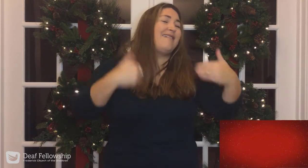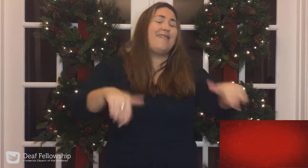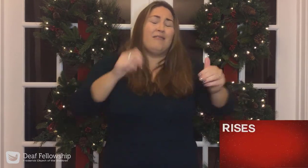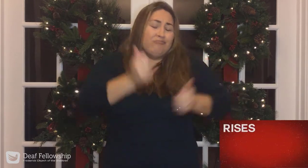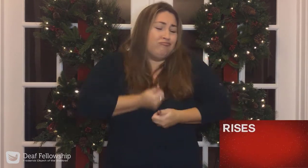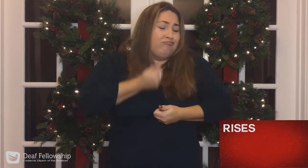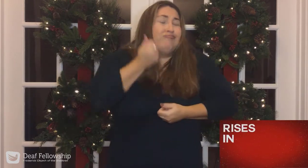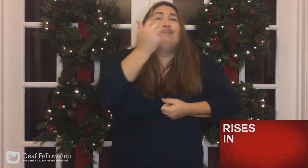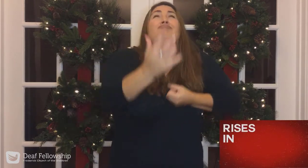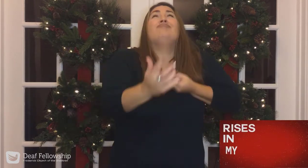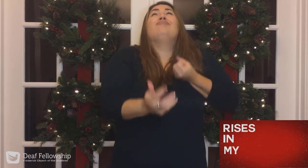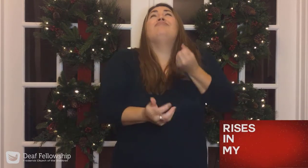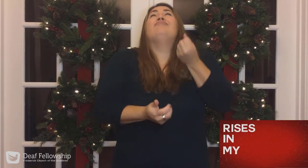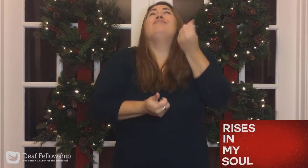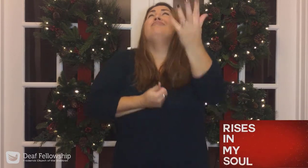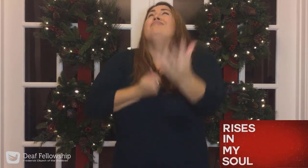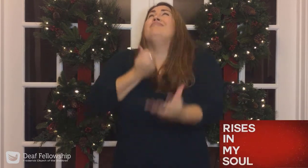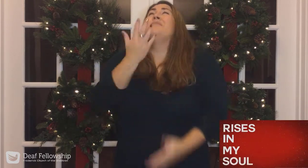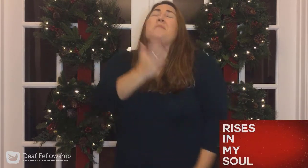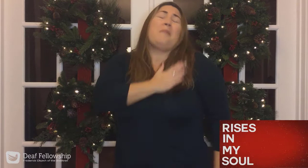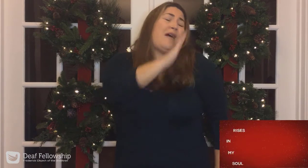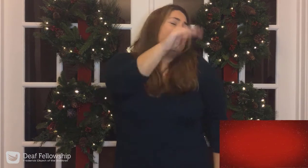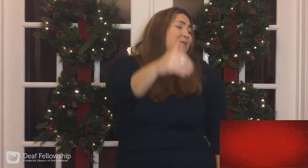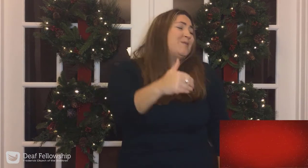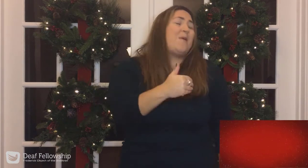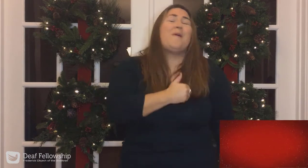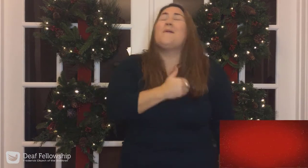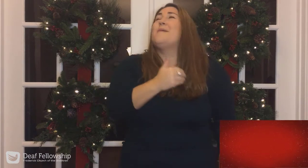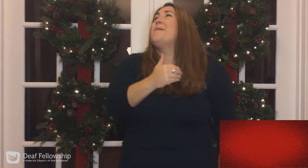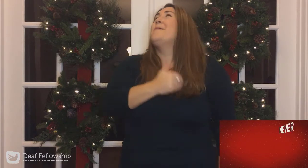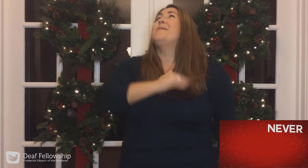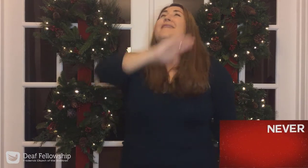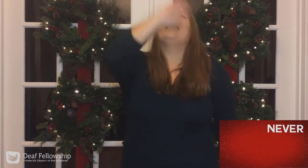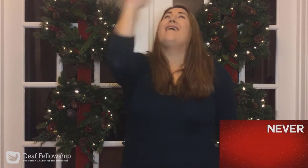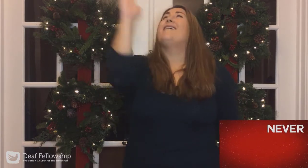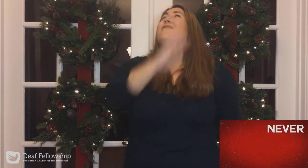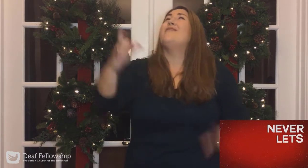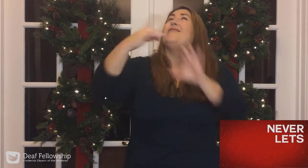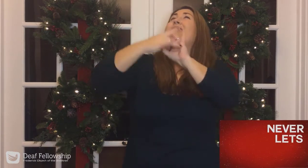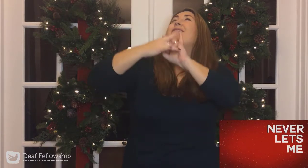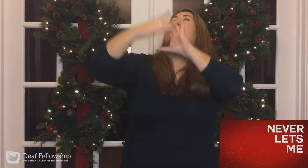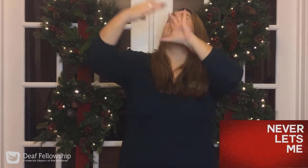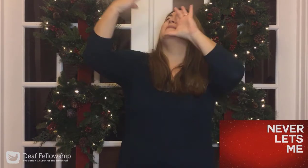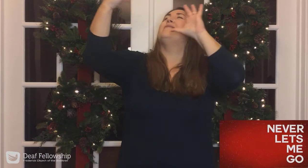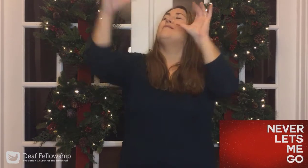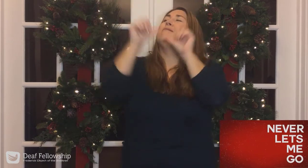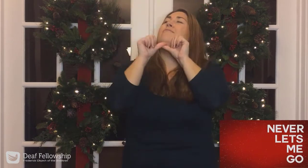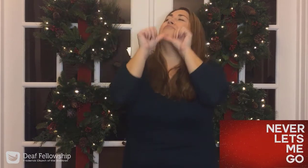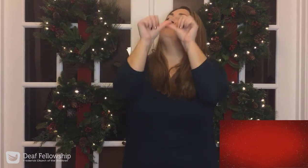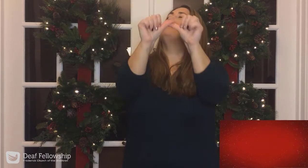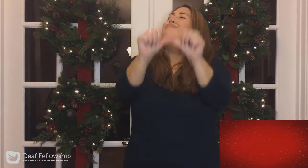It rises in my soul You never let me go